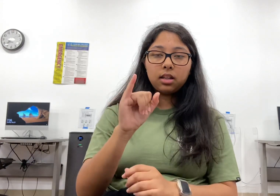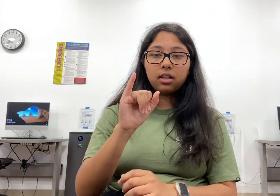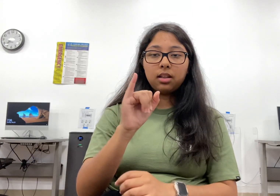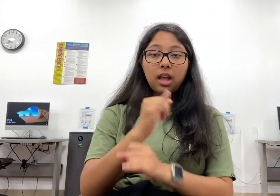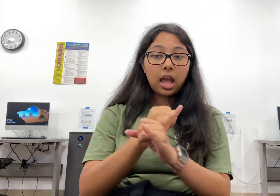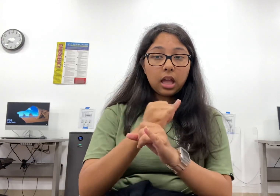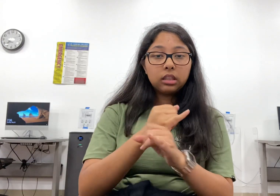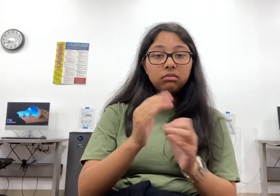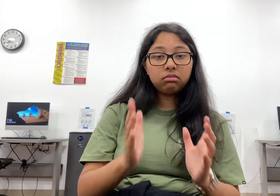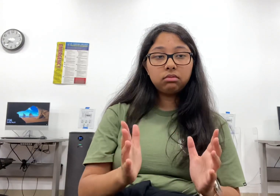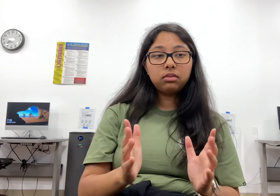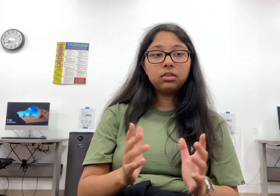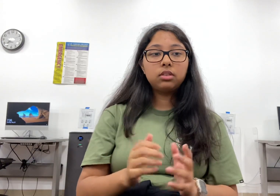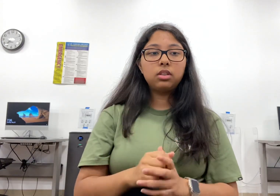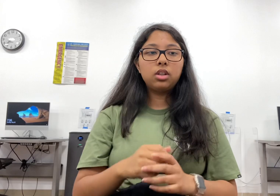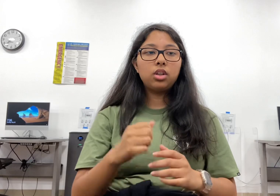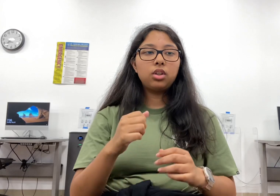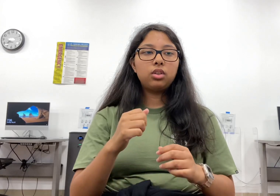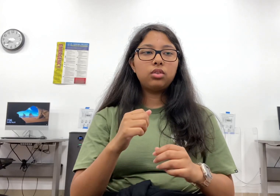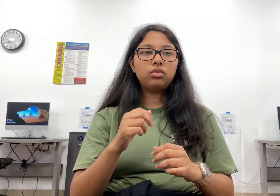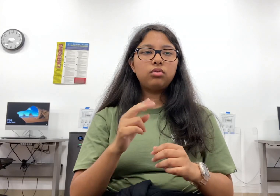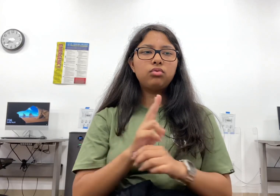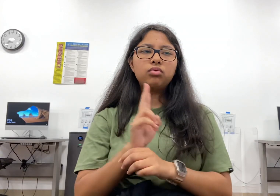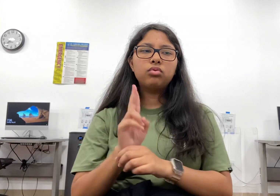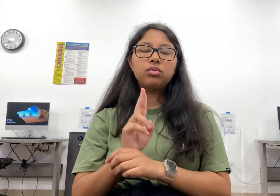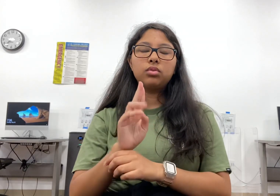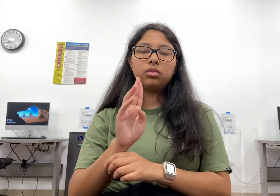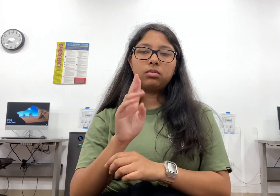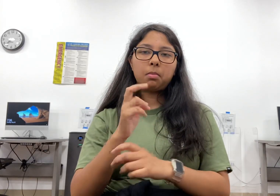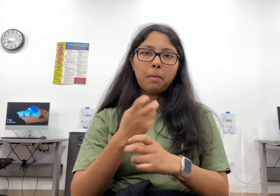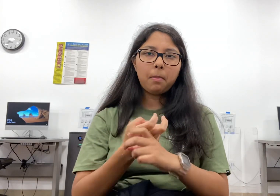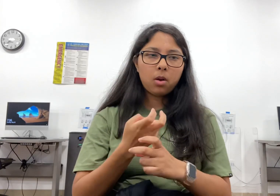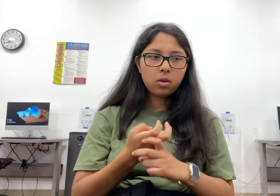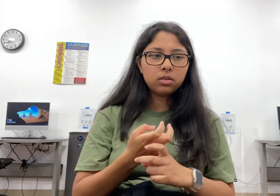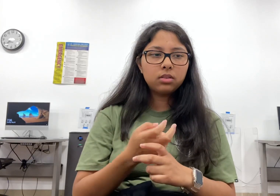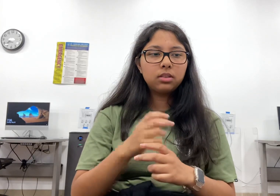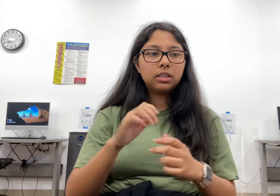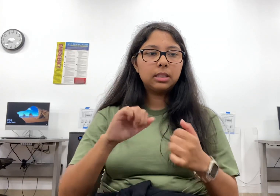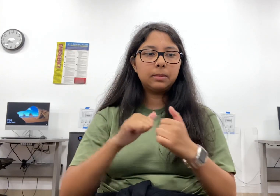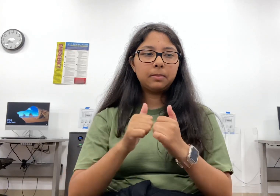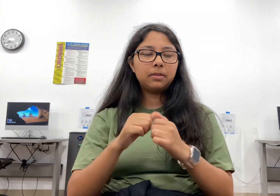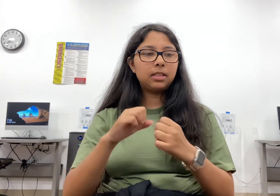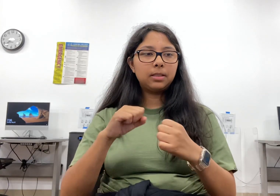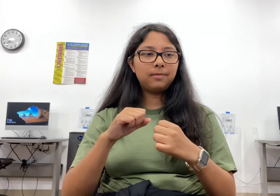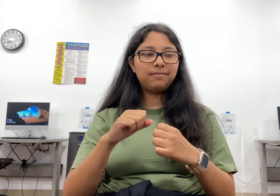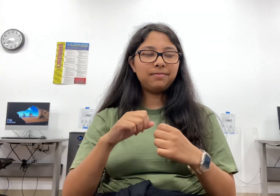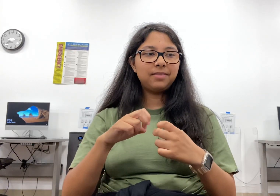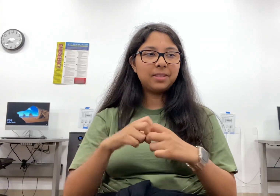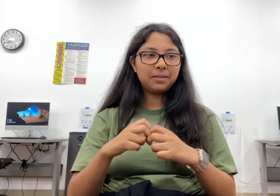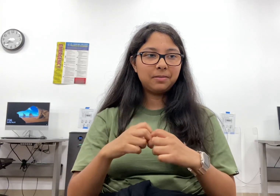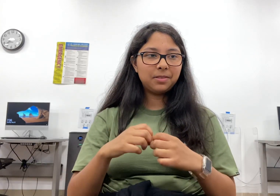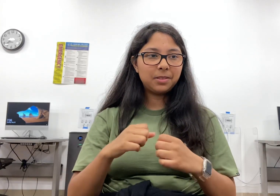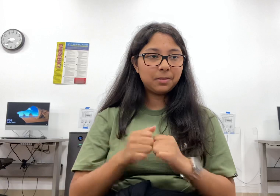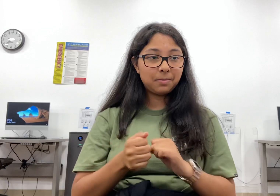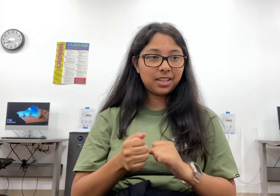Some islanders lived in large circular huts and they ate fish,